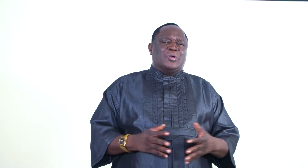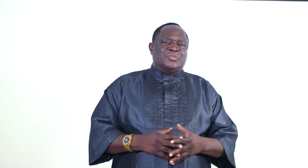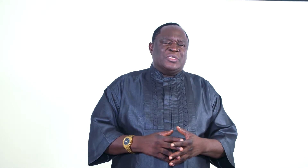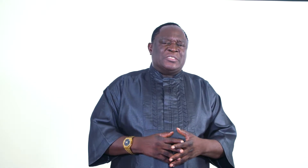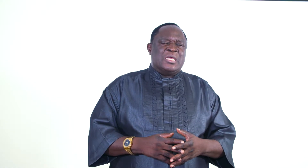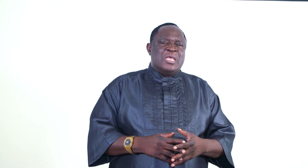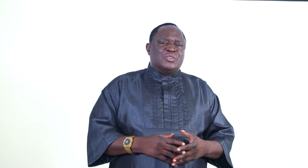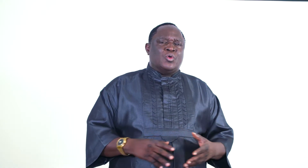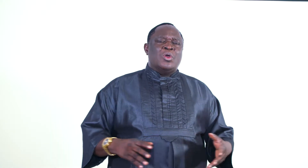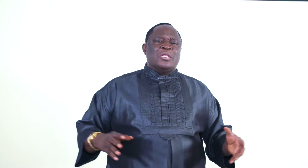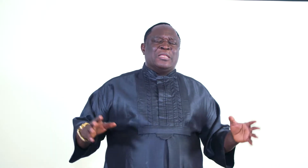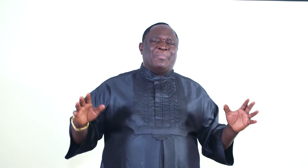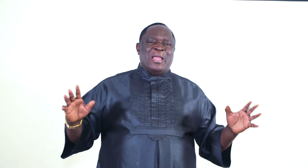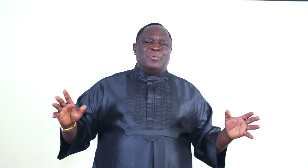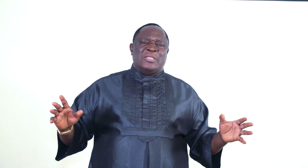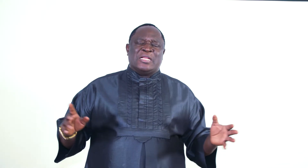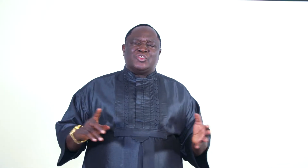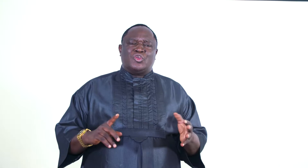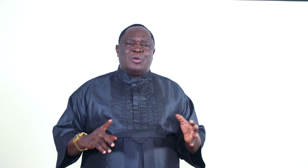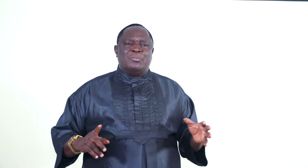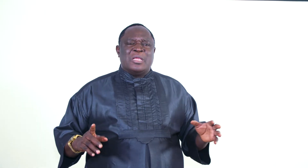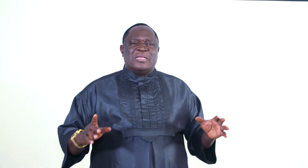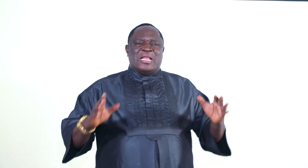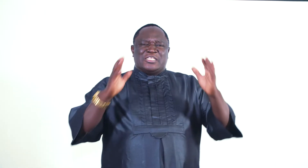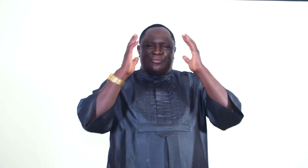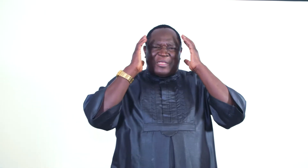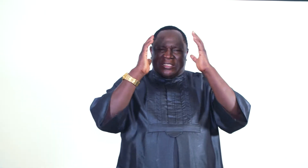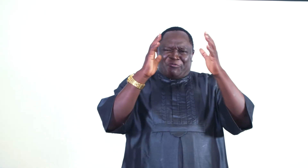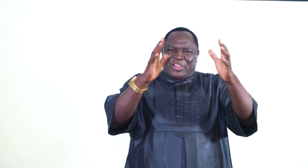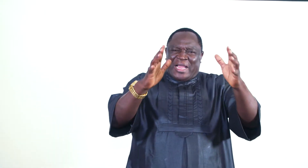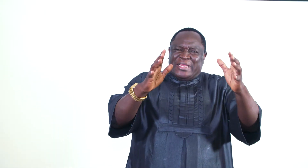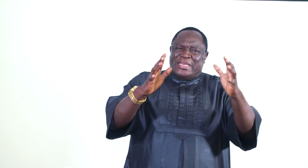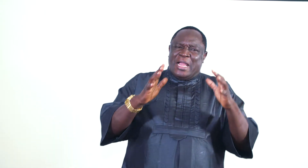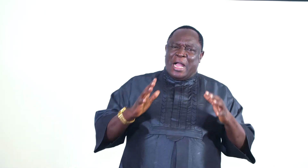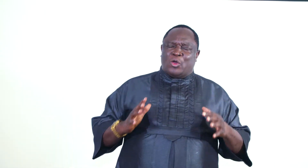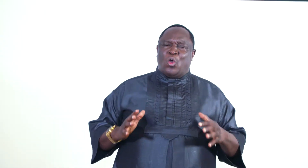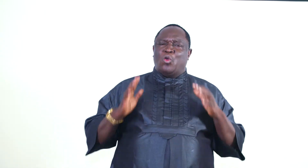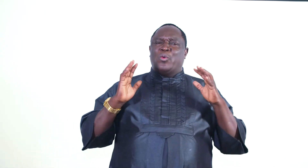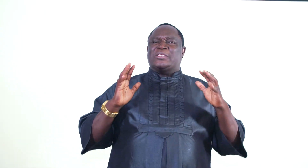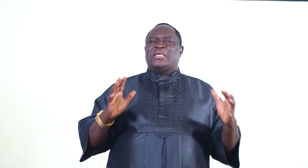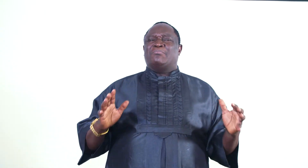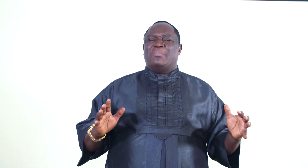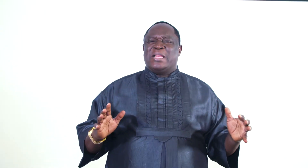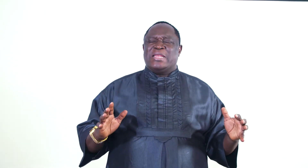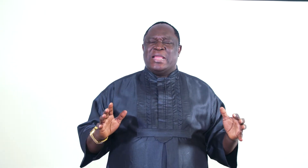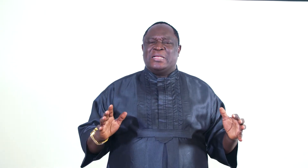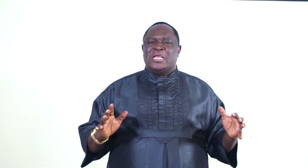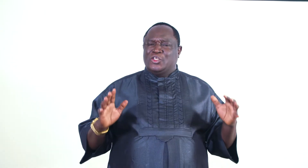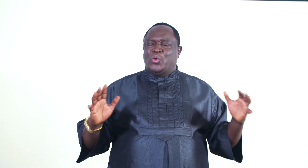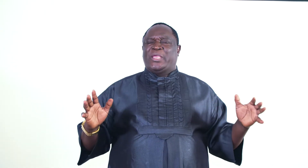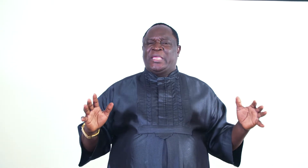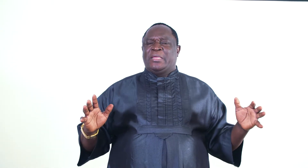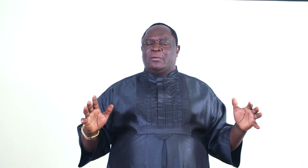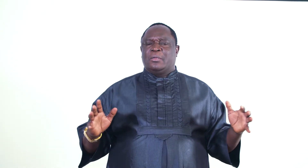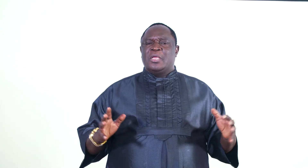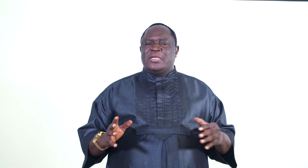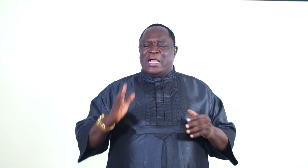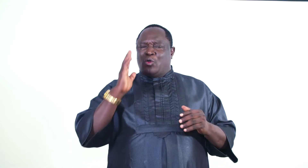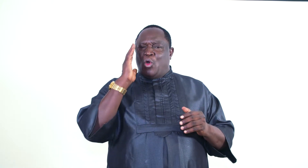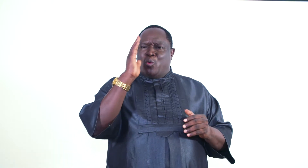countries. So the Bible, there are some that specifically, they are called with a mandate to heal. They are called